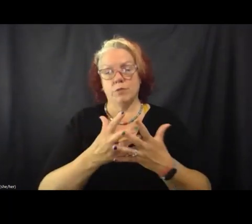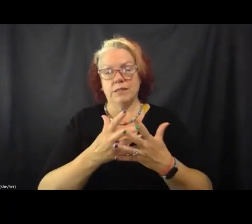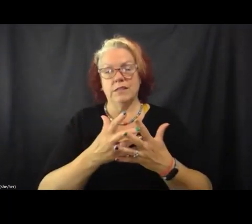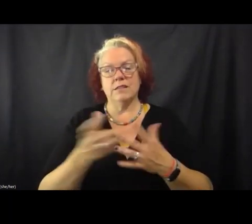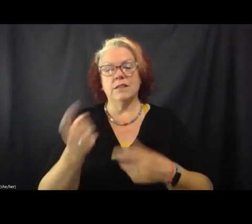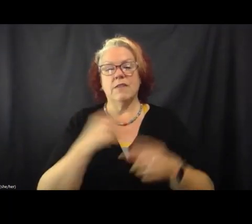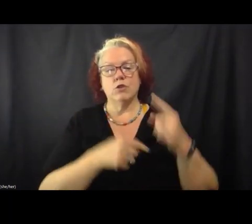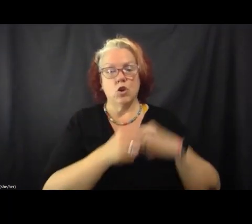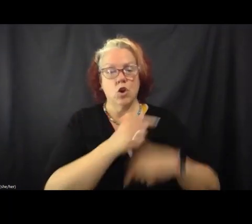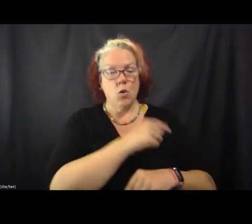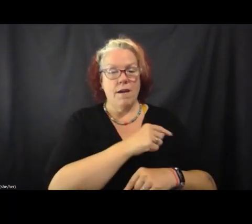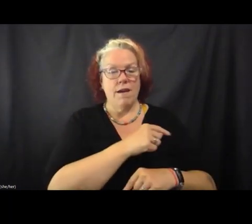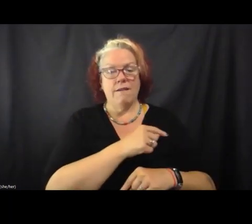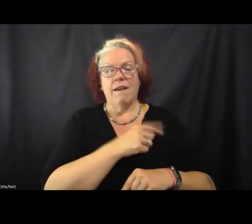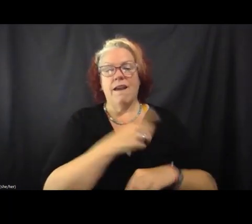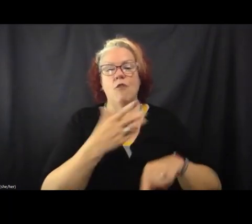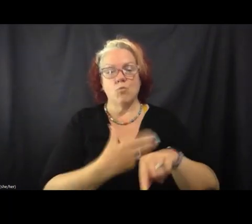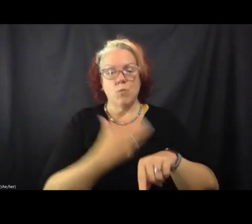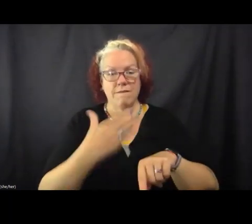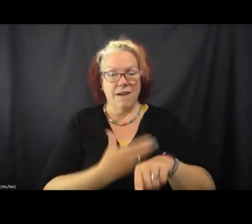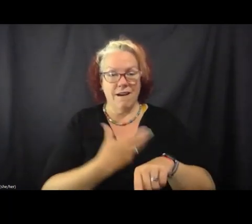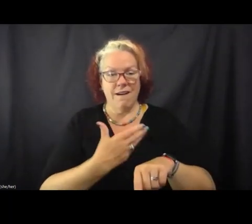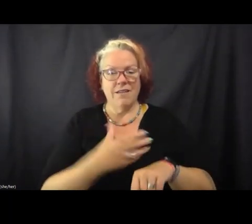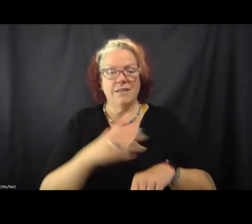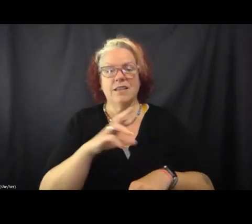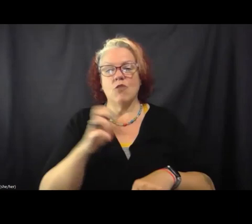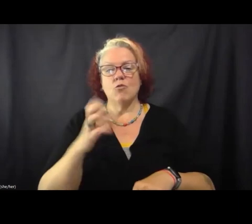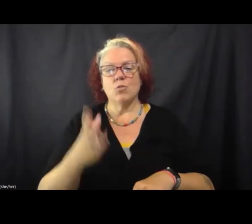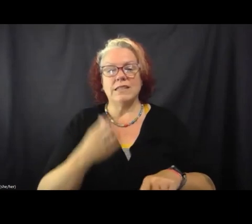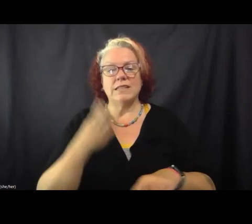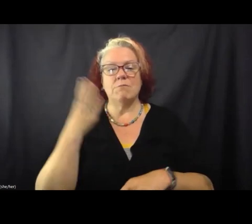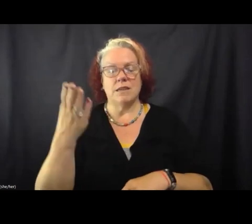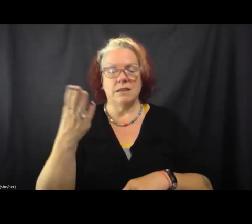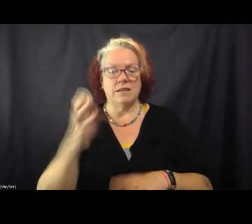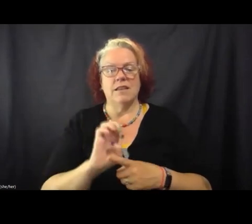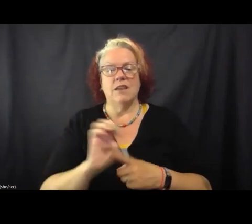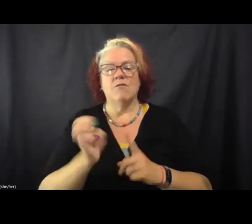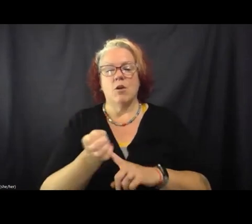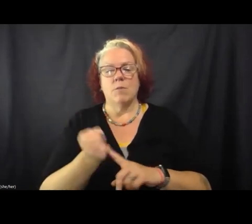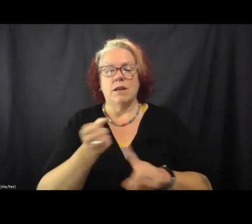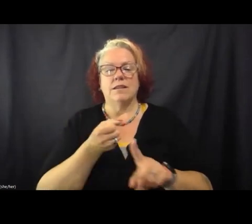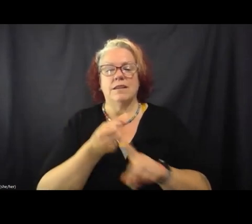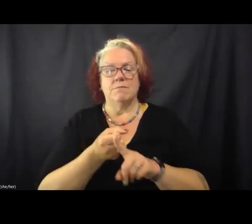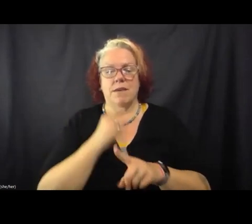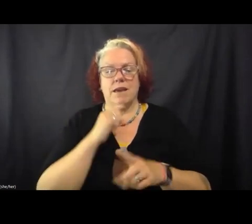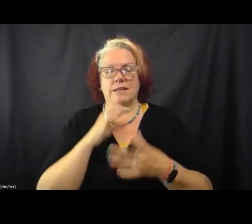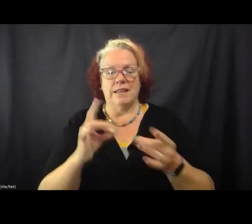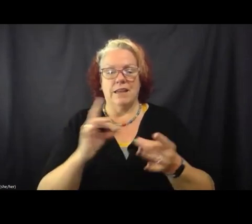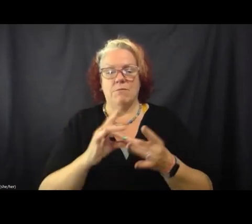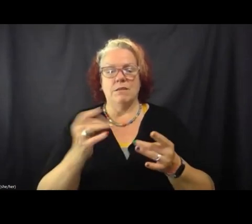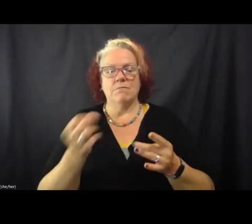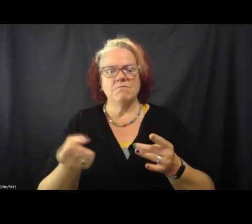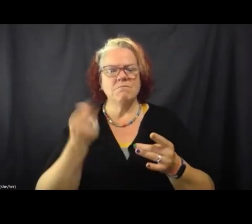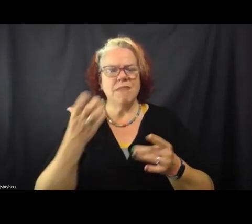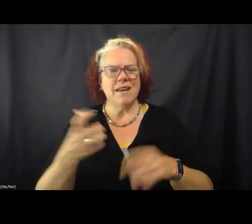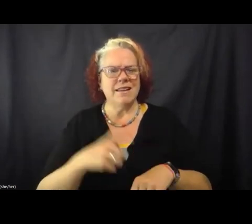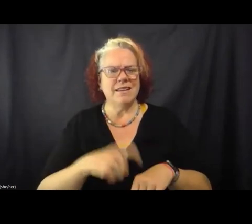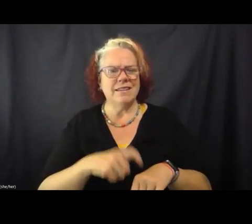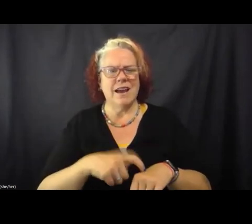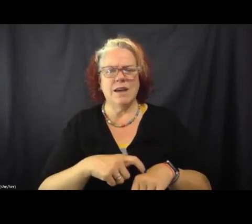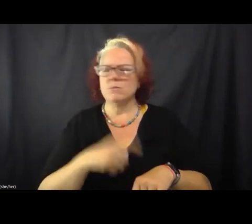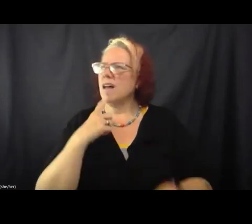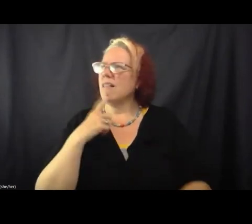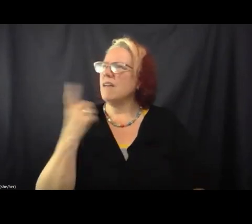and revise and resubmit the environmental impact statement multiple times. I'd have to go back and double check.